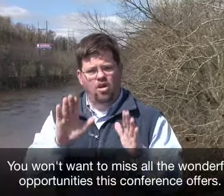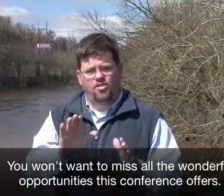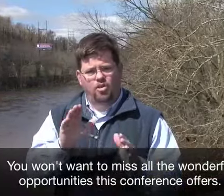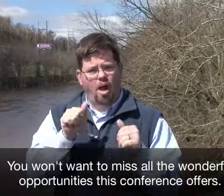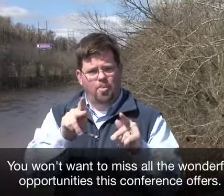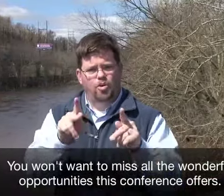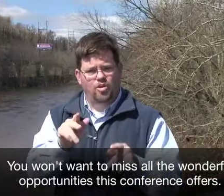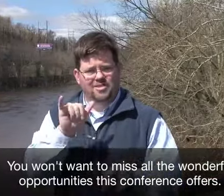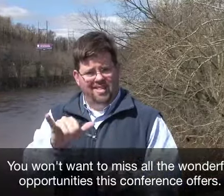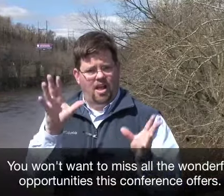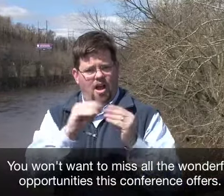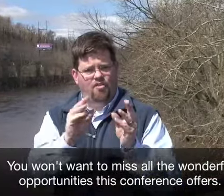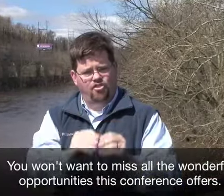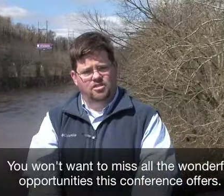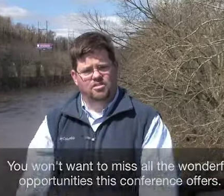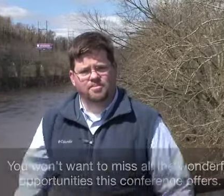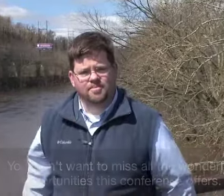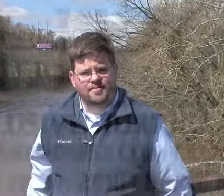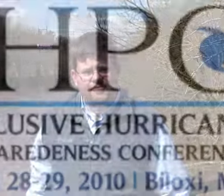the wonderful opportunities this conference offers.